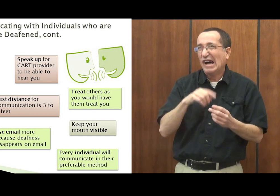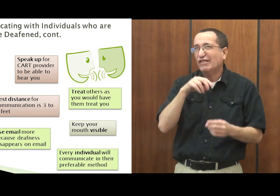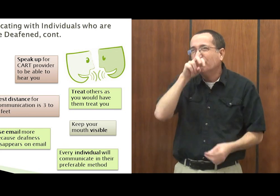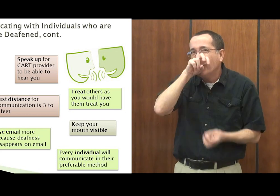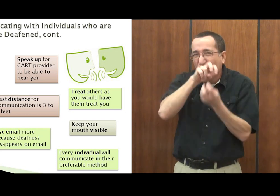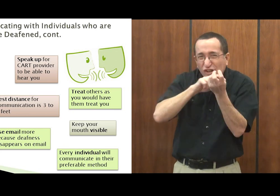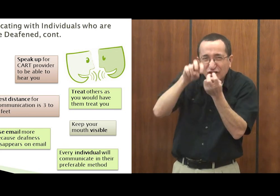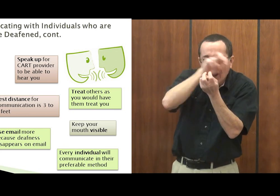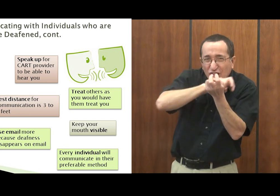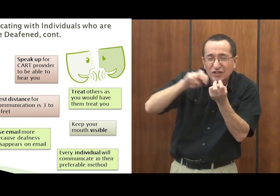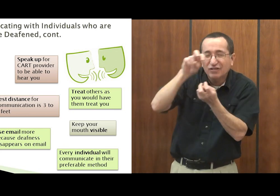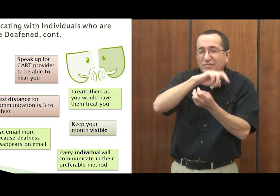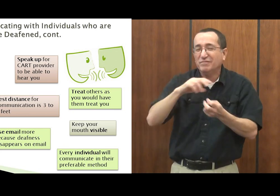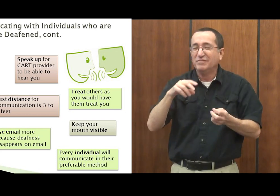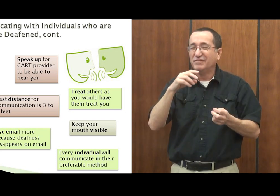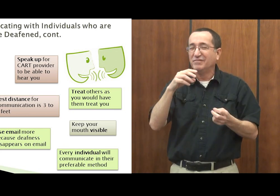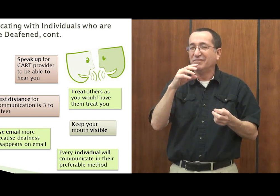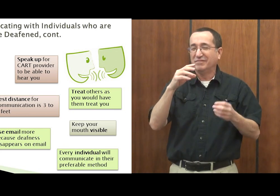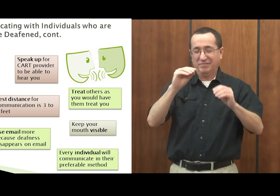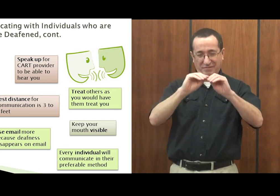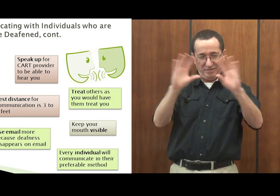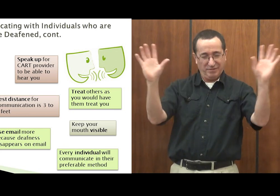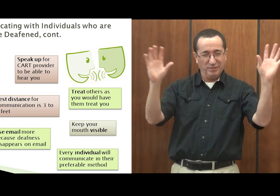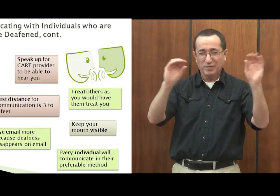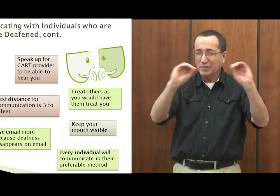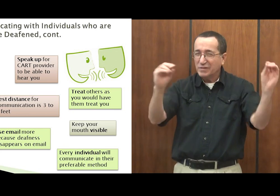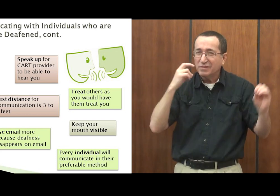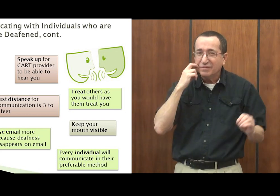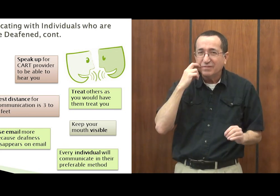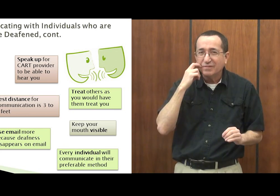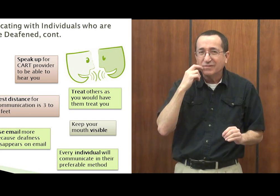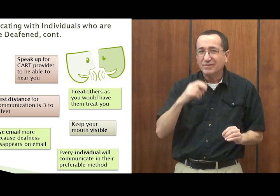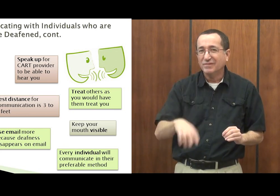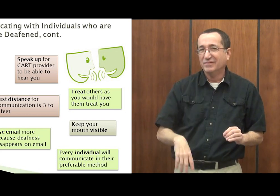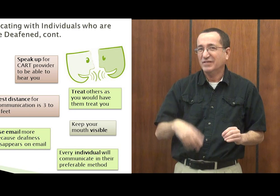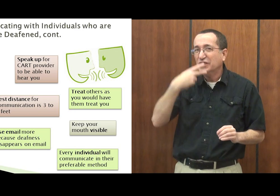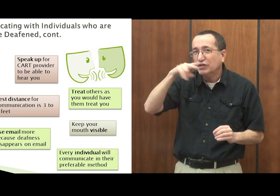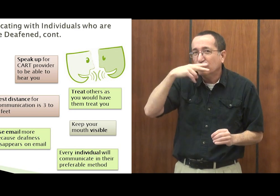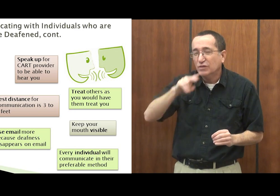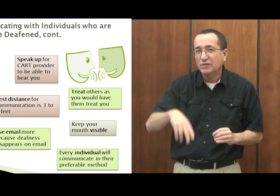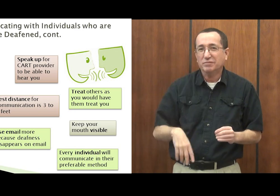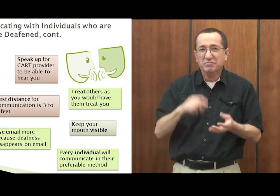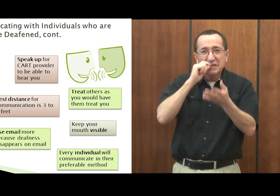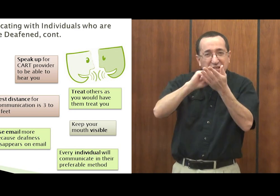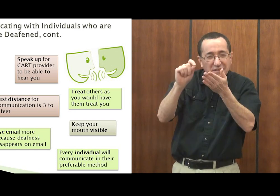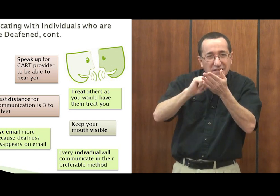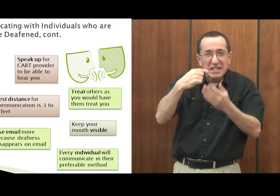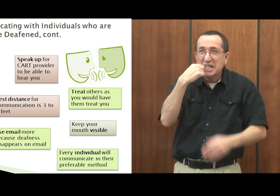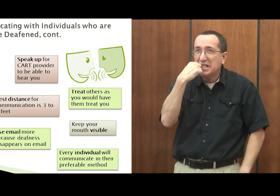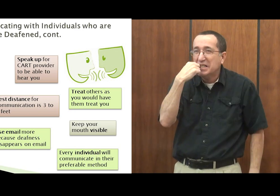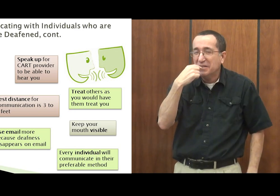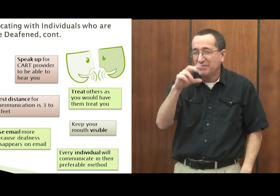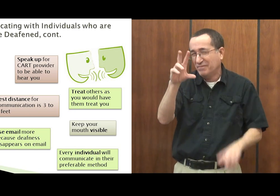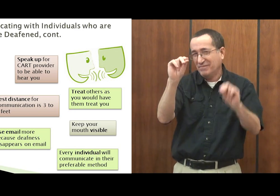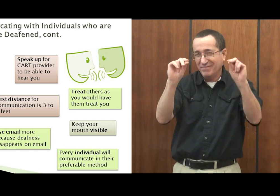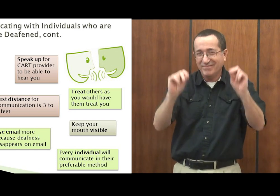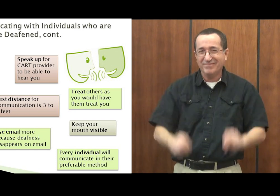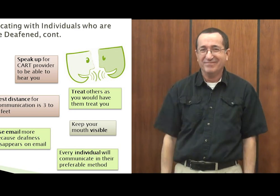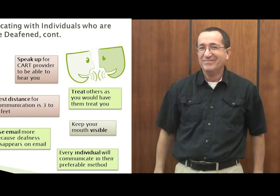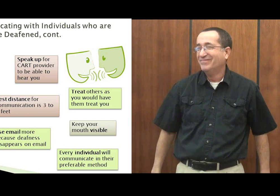big beards or chewing gum, you know, or smoking cigarettes or you have a pencil or something in